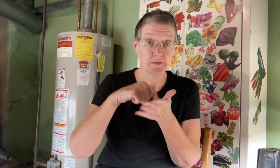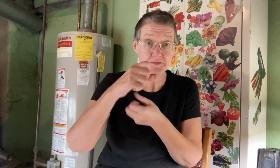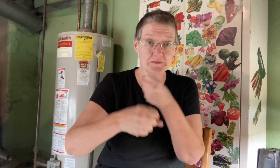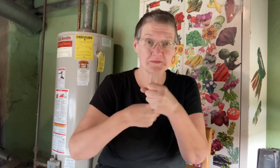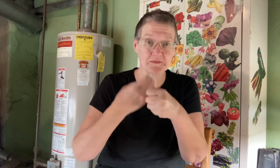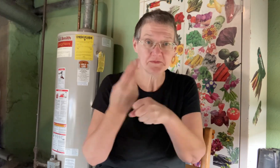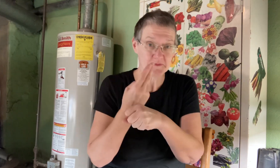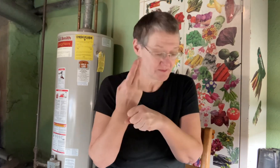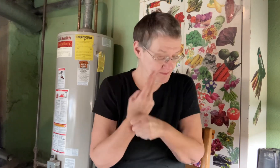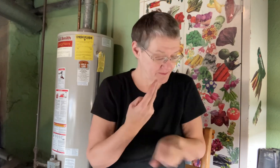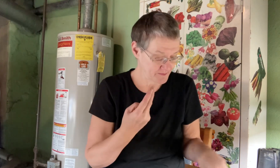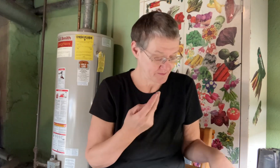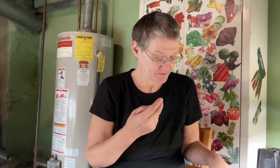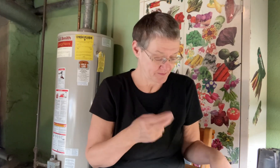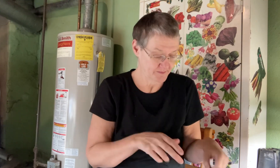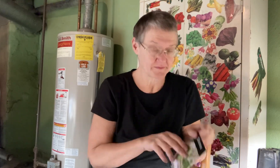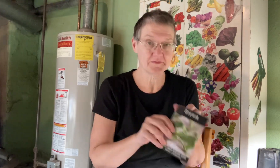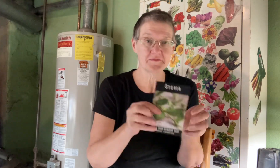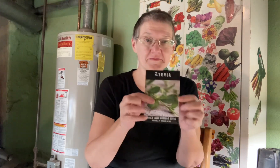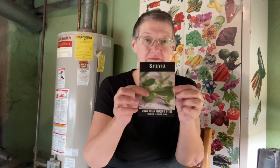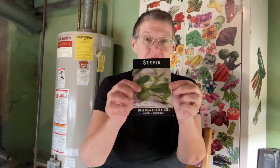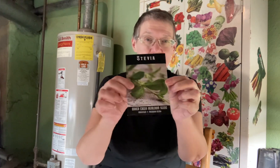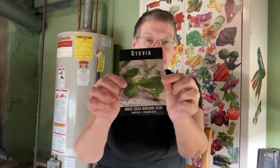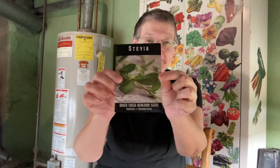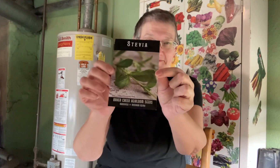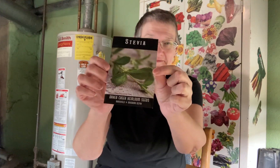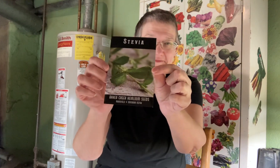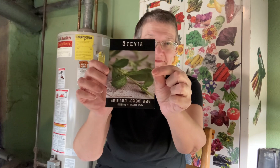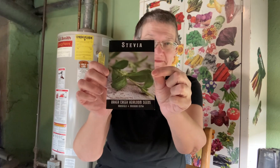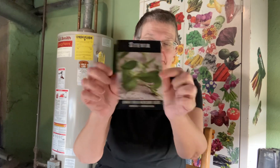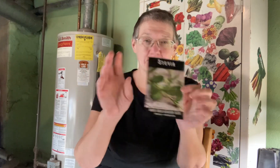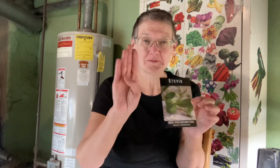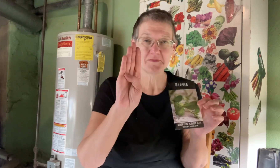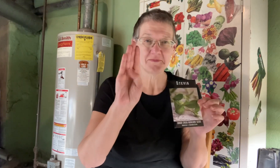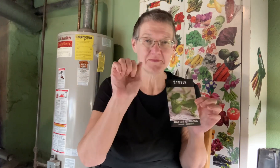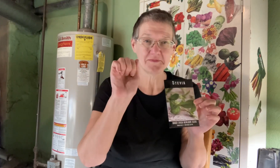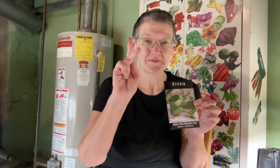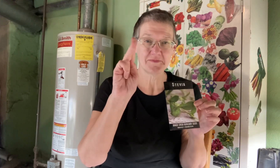i'm going to be trying seeds from baker creek